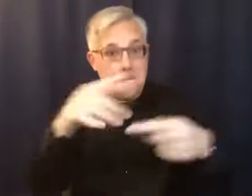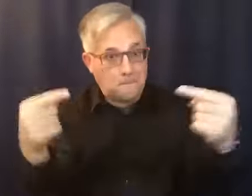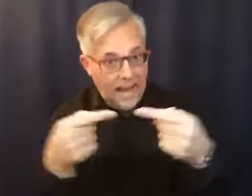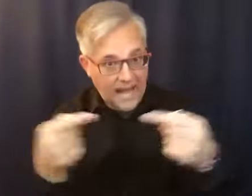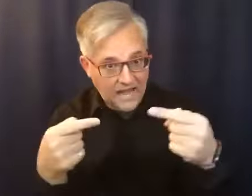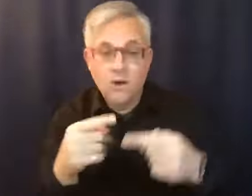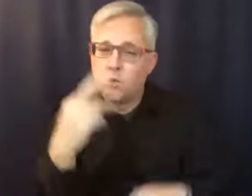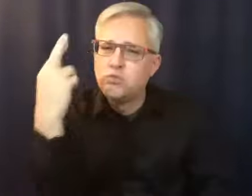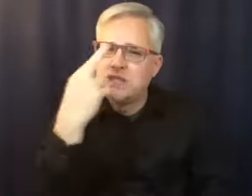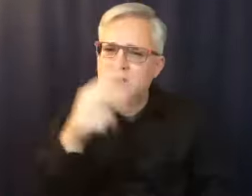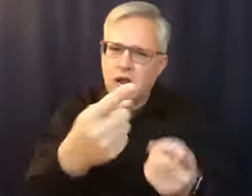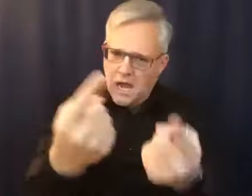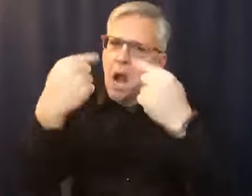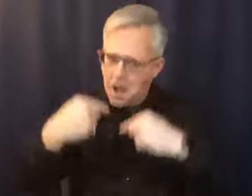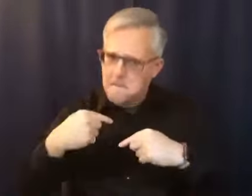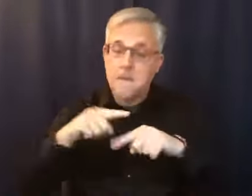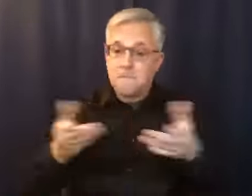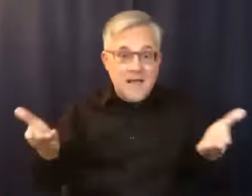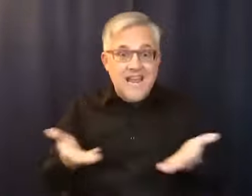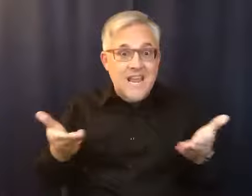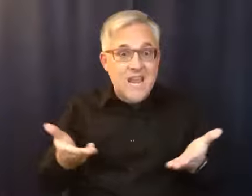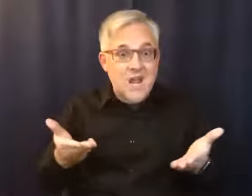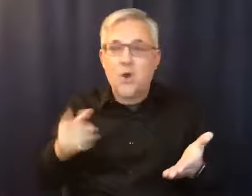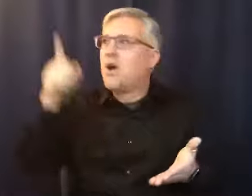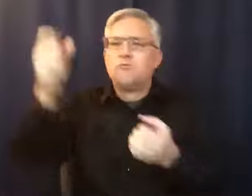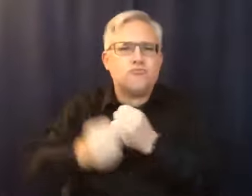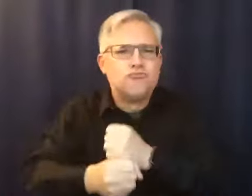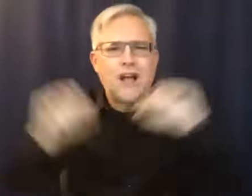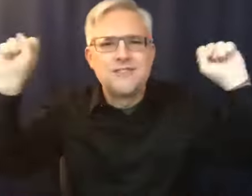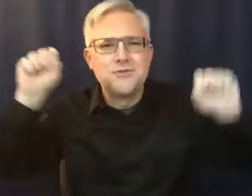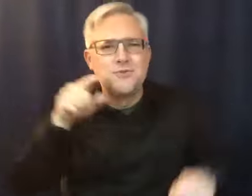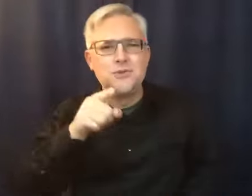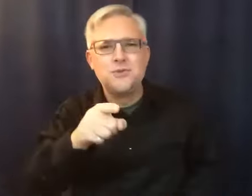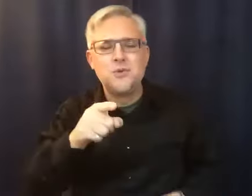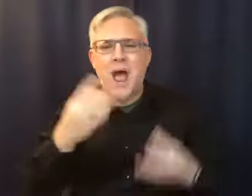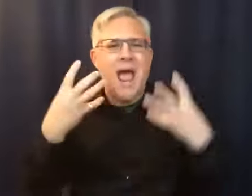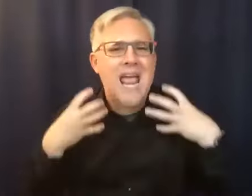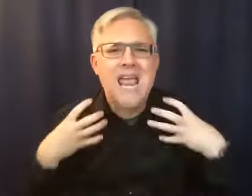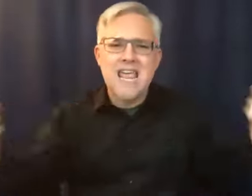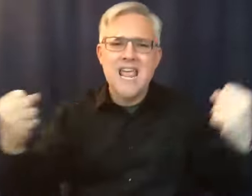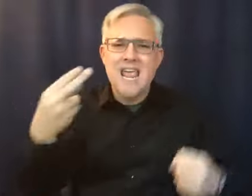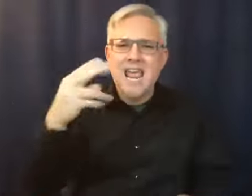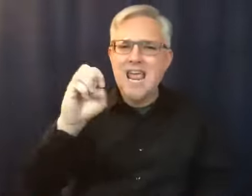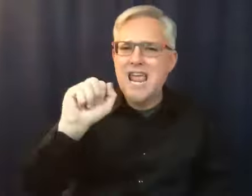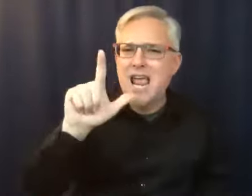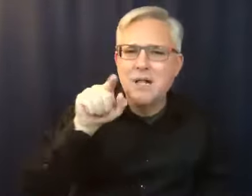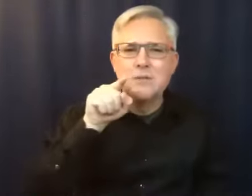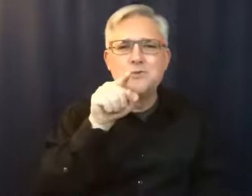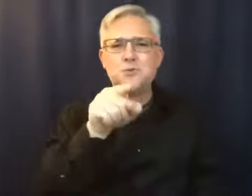the healing and the rescue and the respite, so that we can get a life and live it one day at a time.